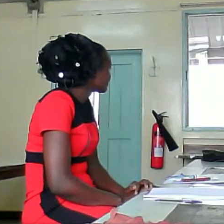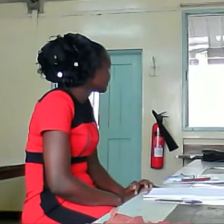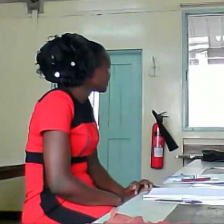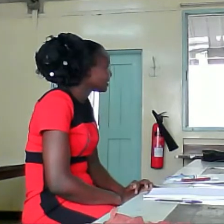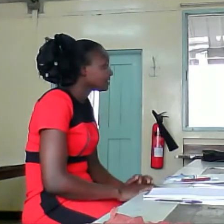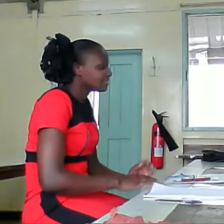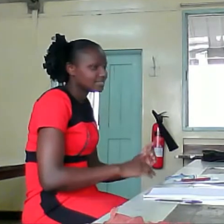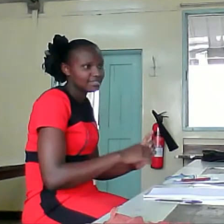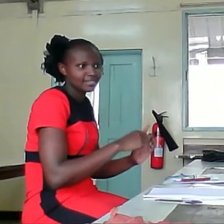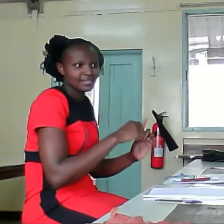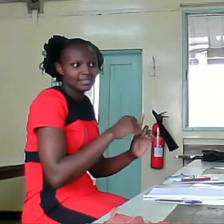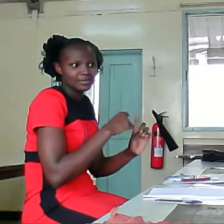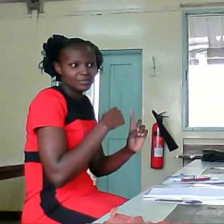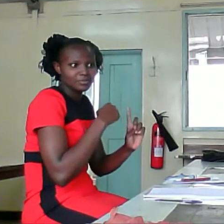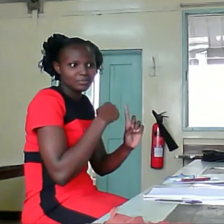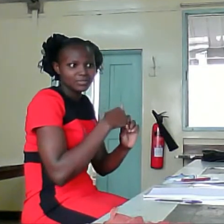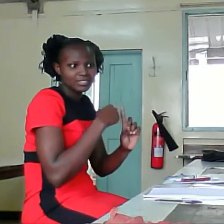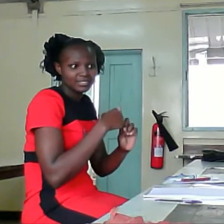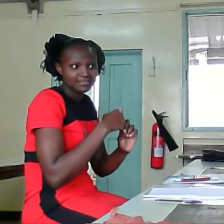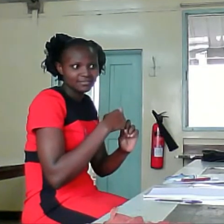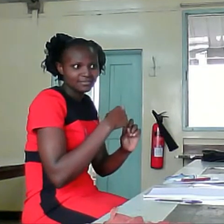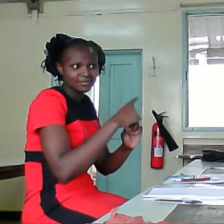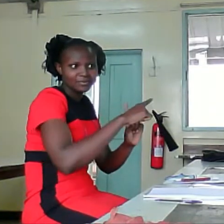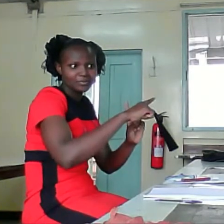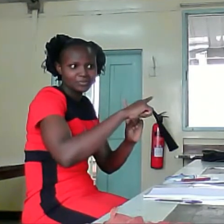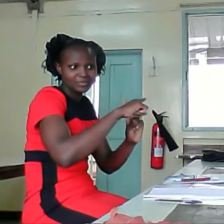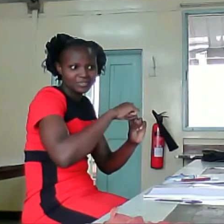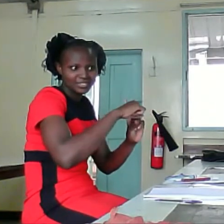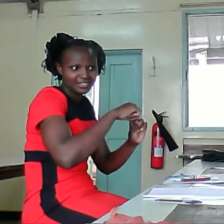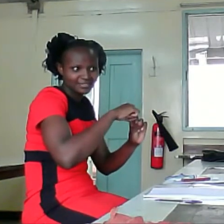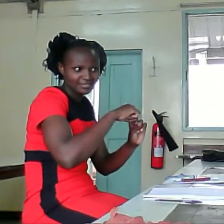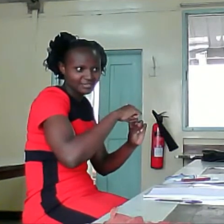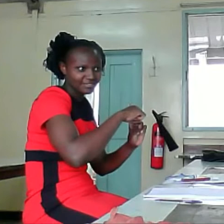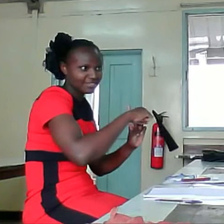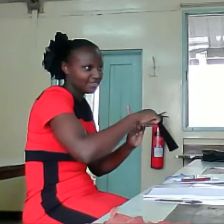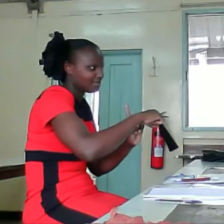Positive. is? Positive. Positive. Positive.